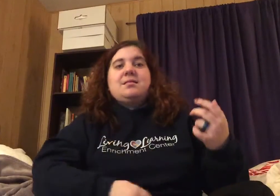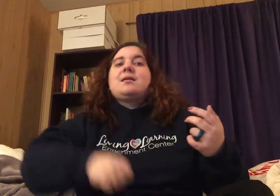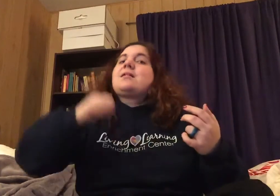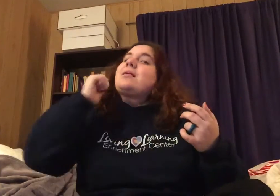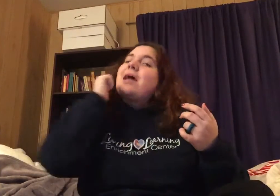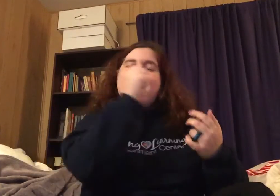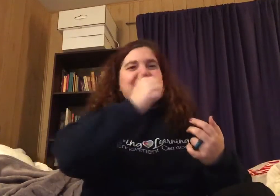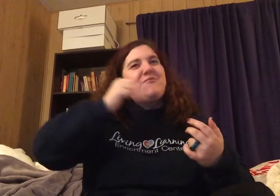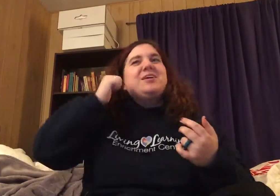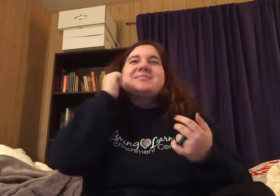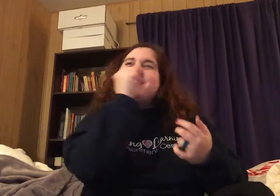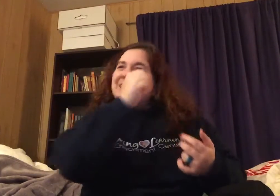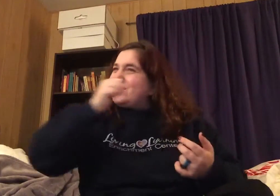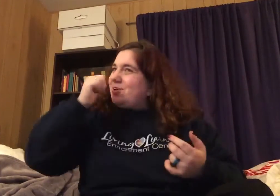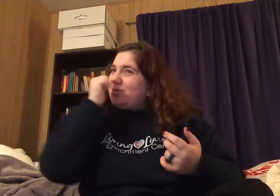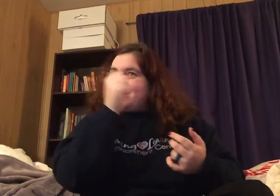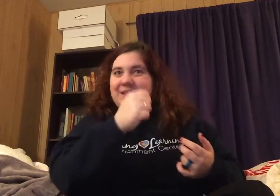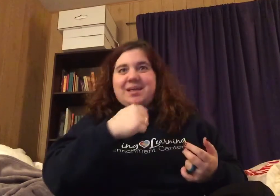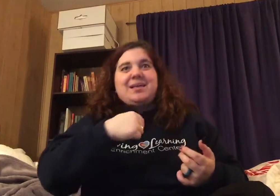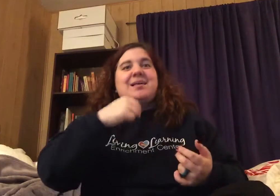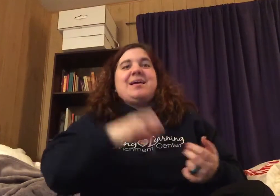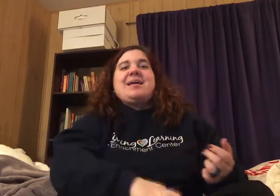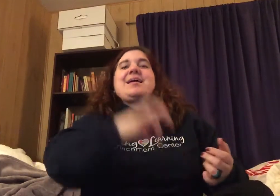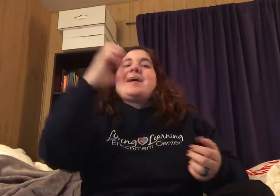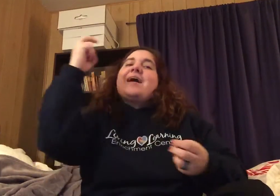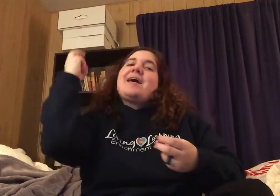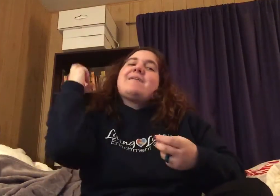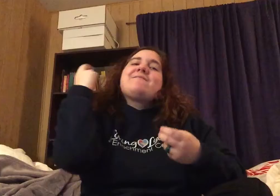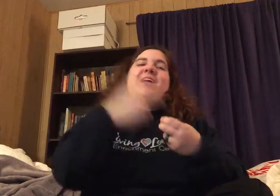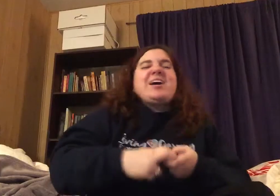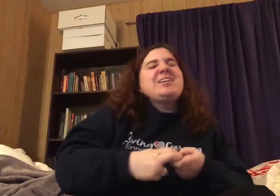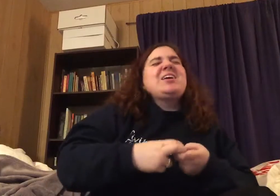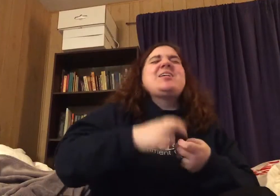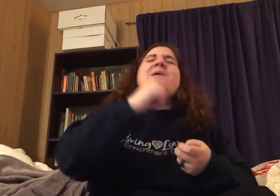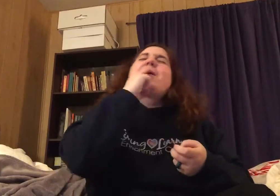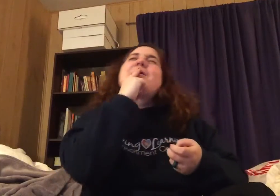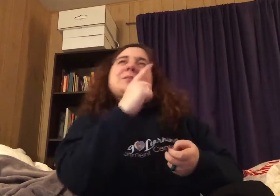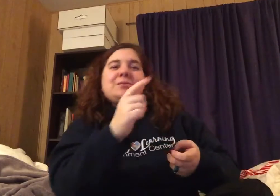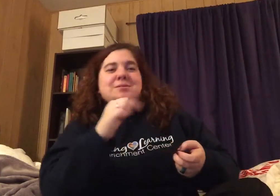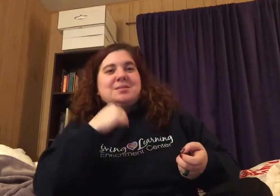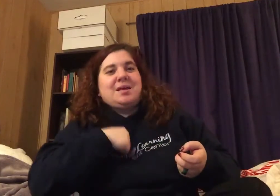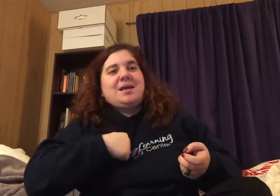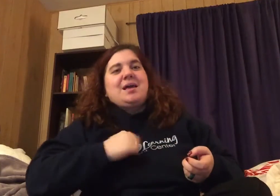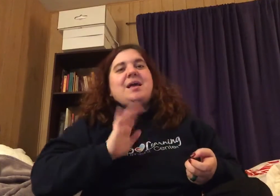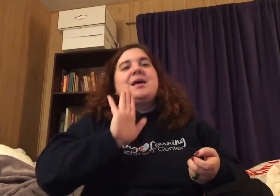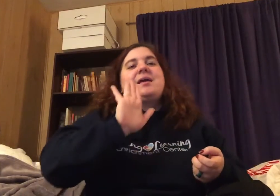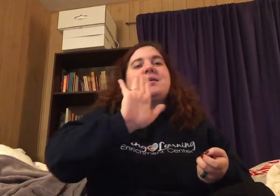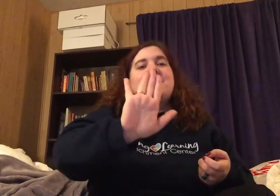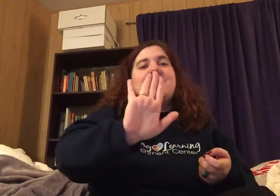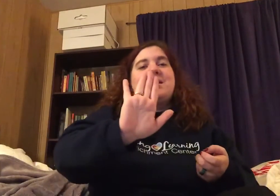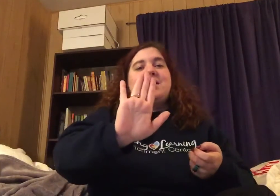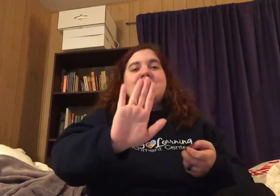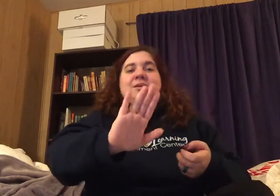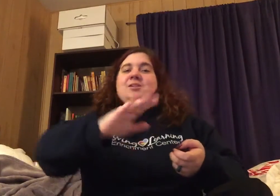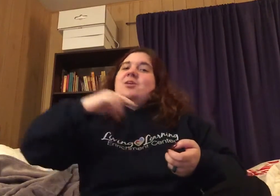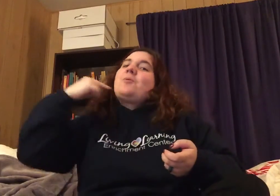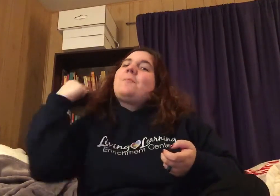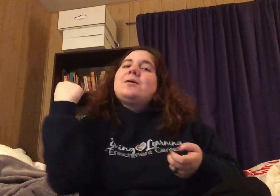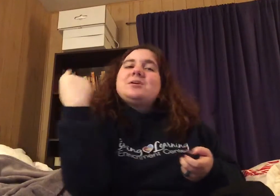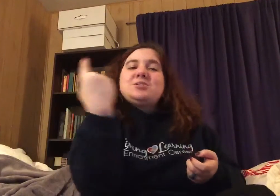Every single day I find it hard to say Could be